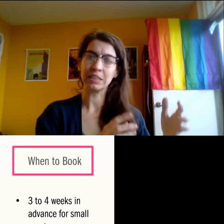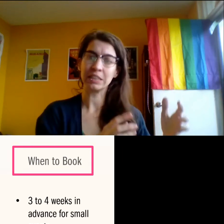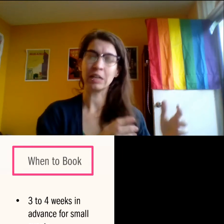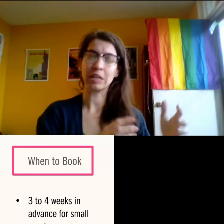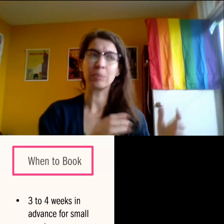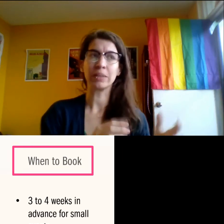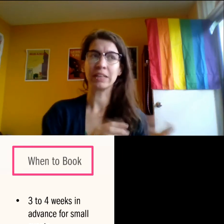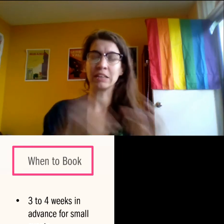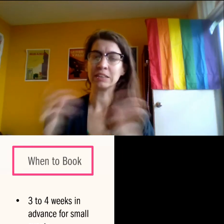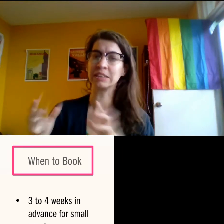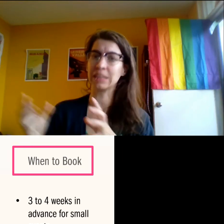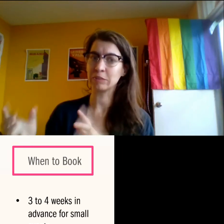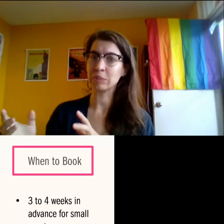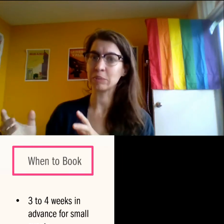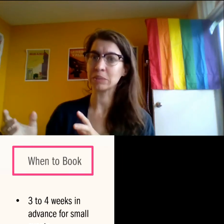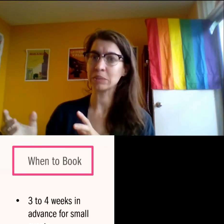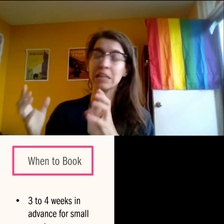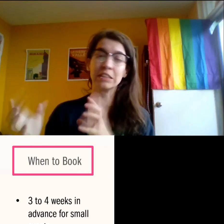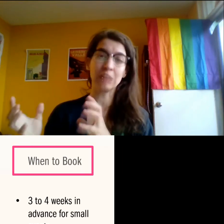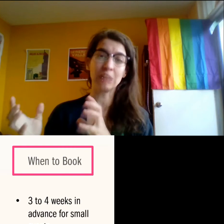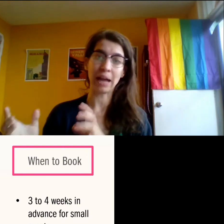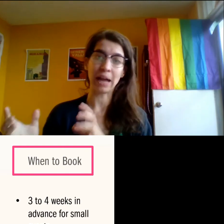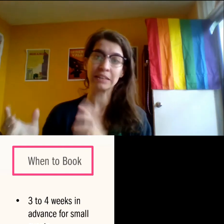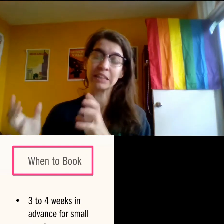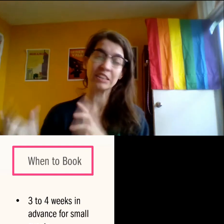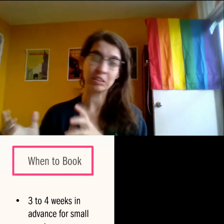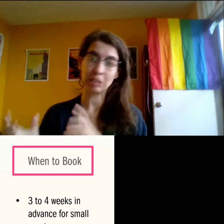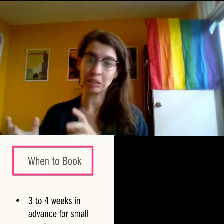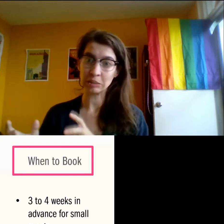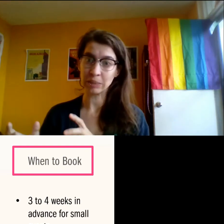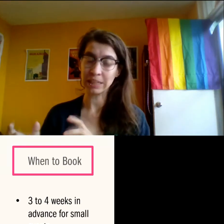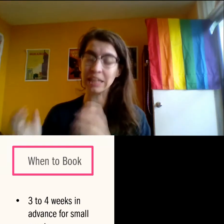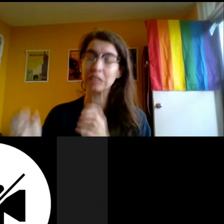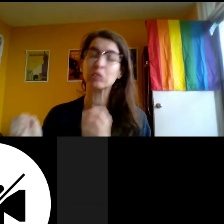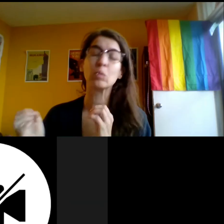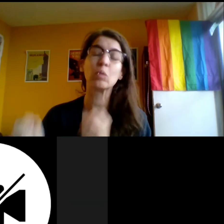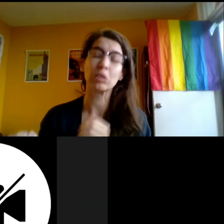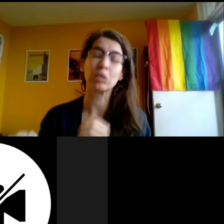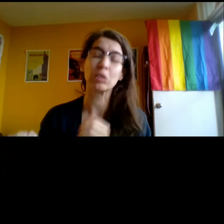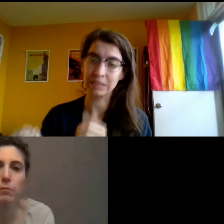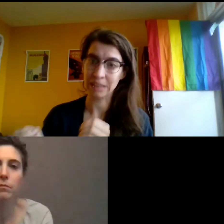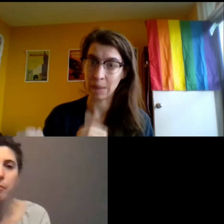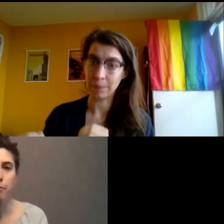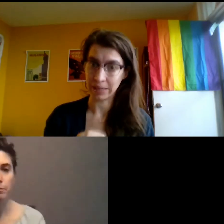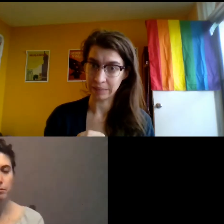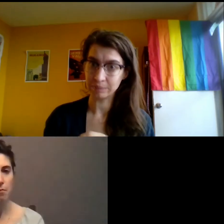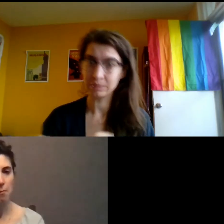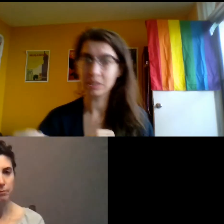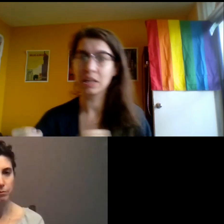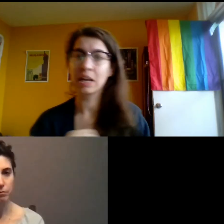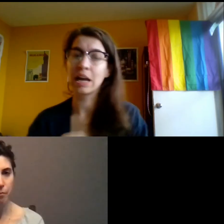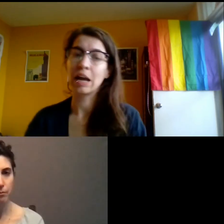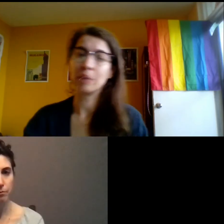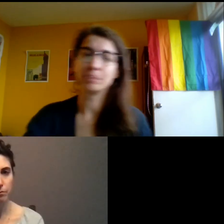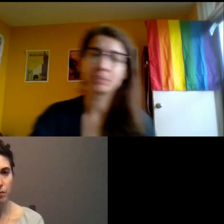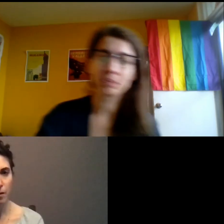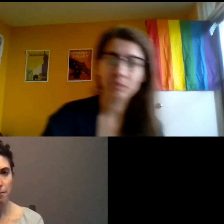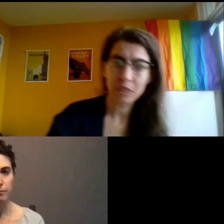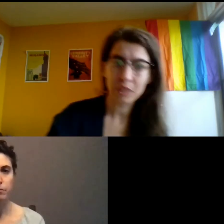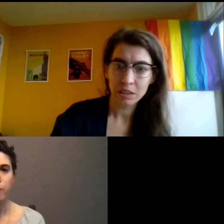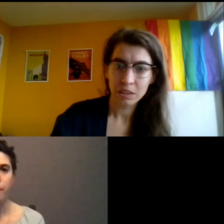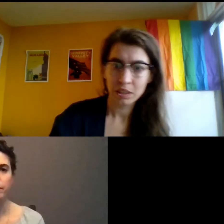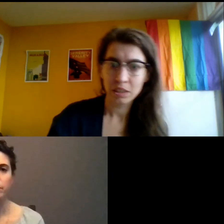idea, but then on the same flip side, some access does cost money and it's worth that money. Um,